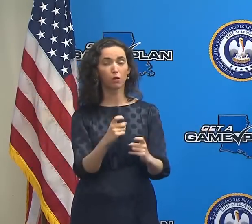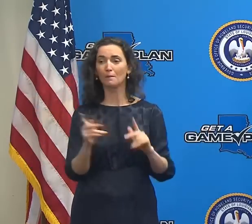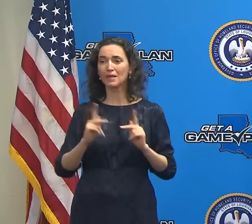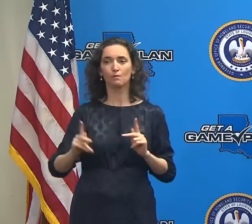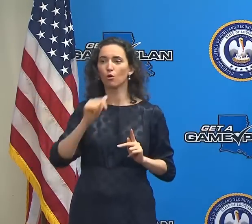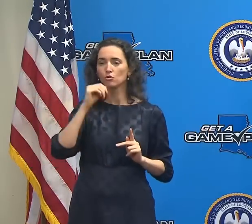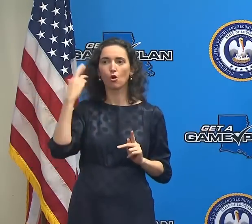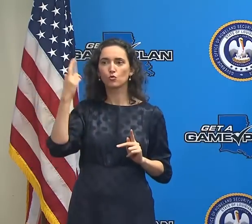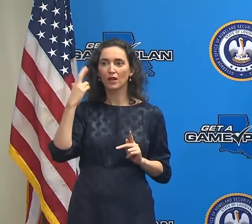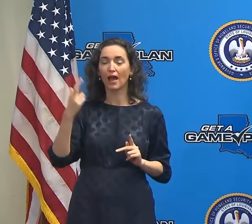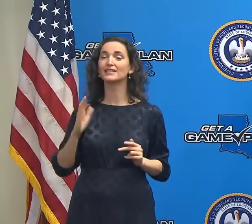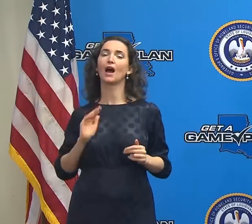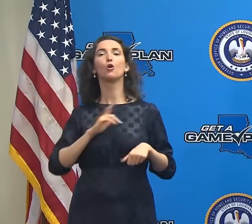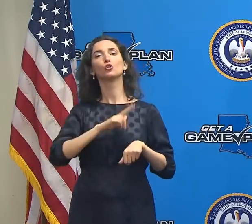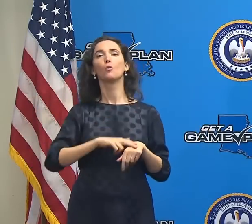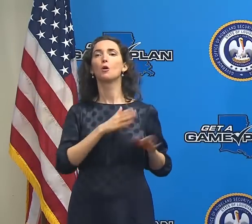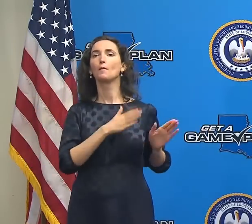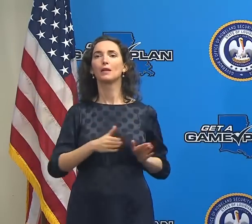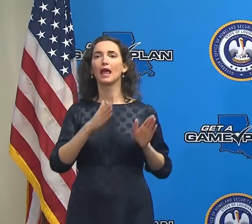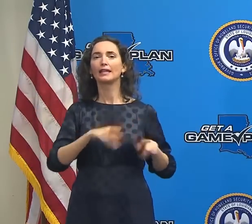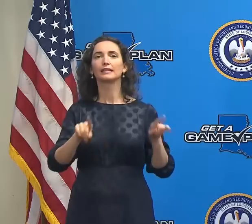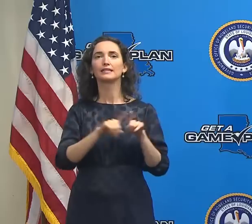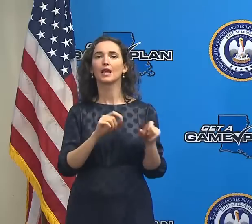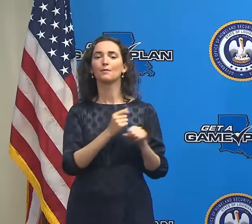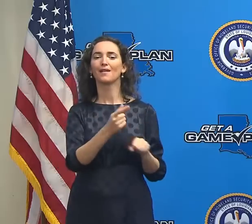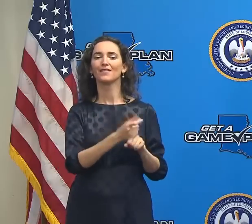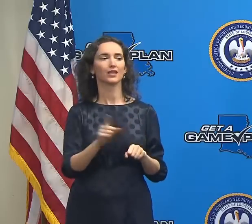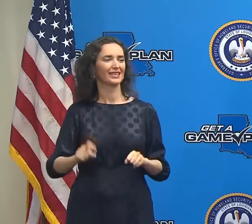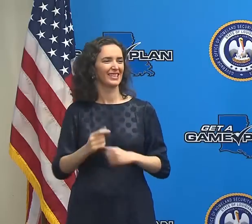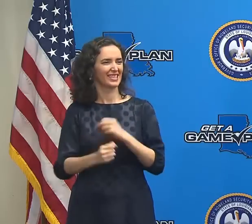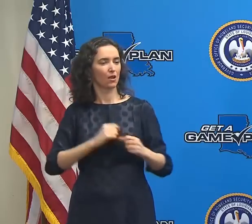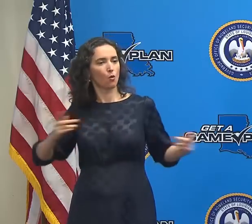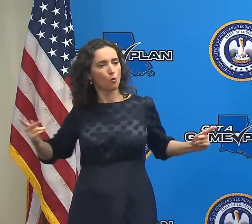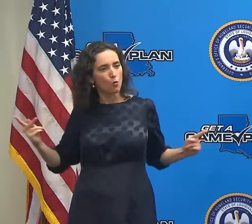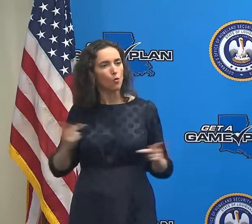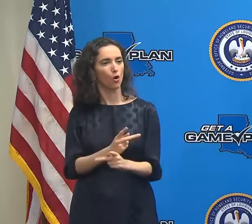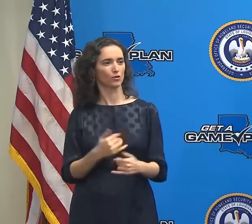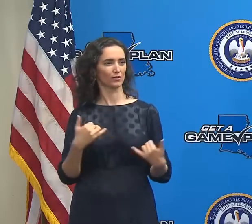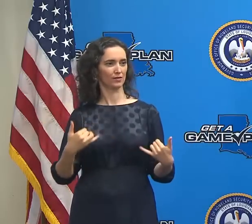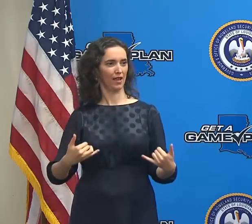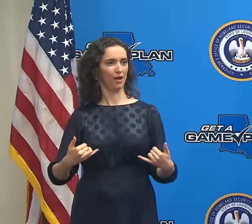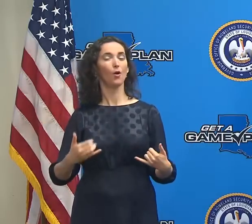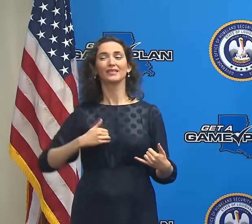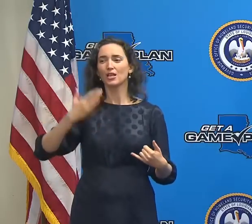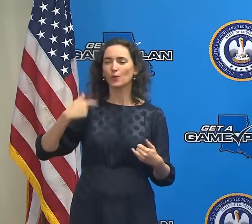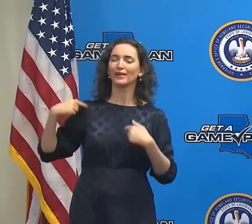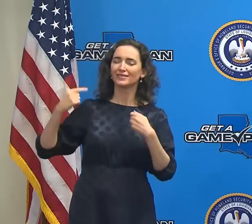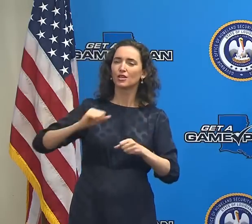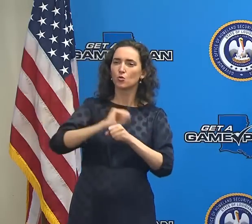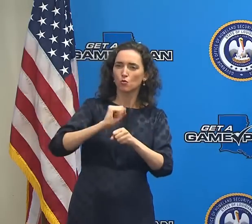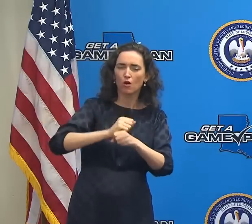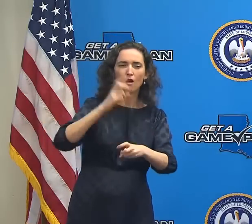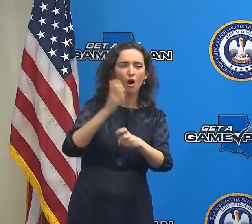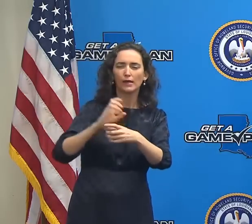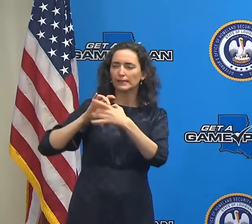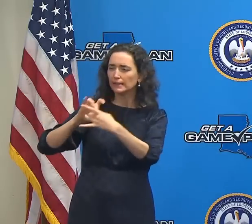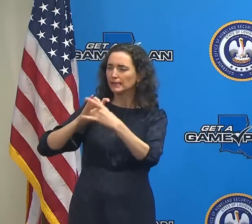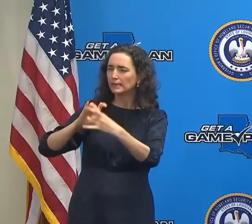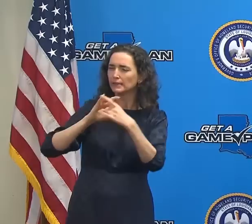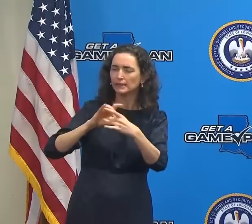plans are, which is why we've been working so hard today to fully coordinate. And I was on the phone earlier today with